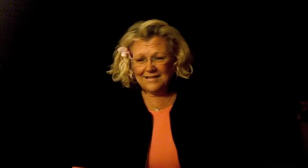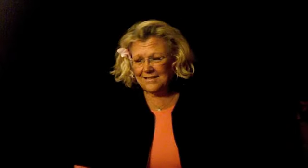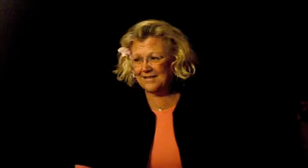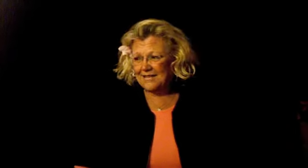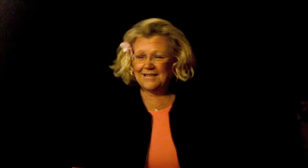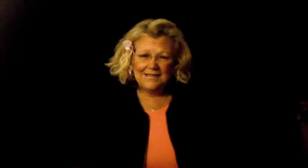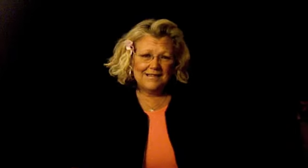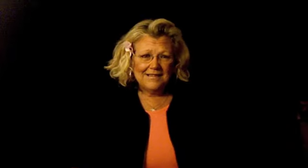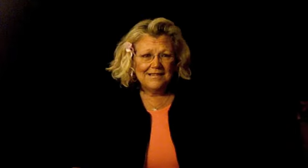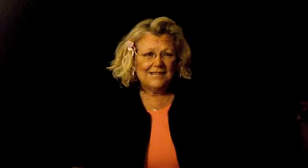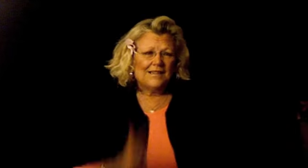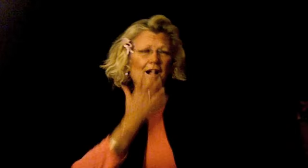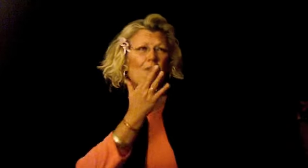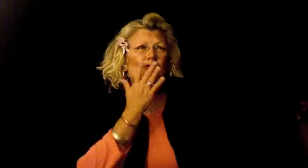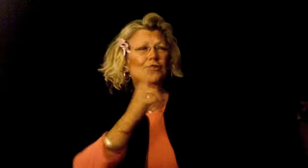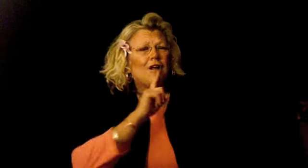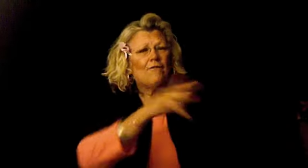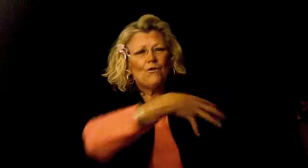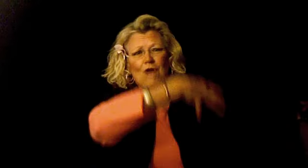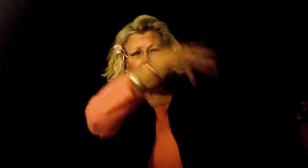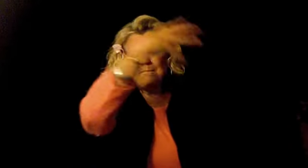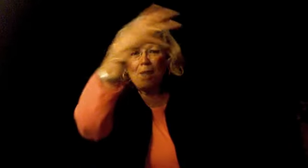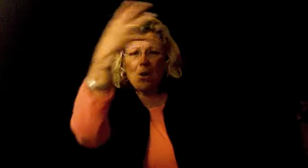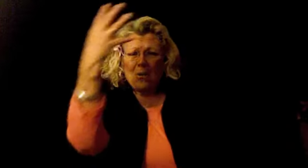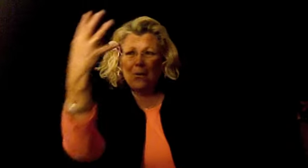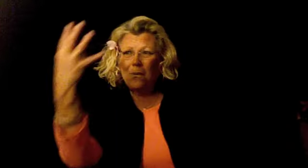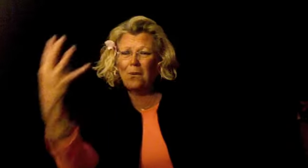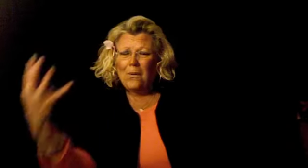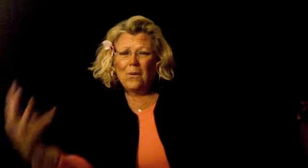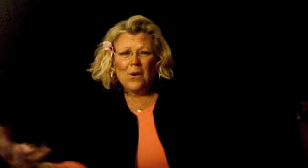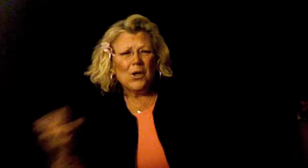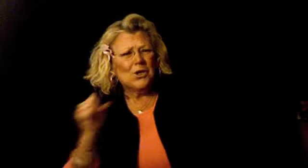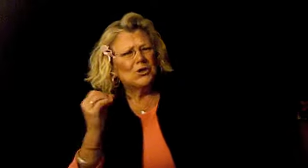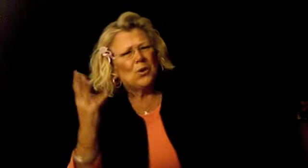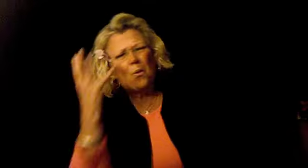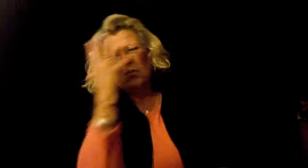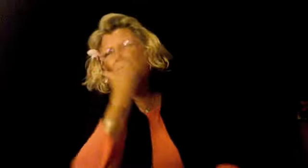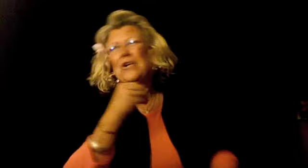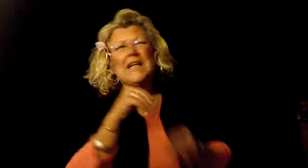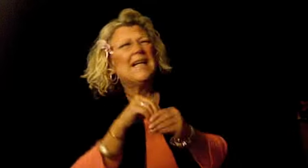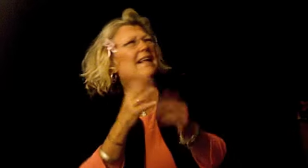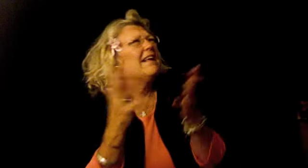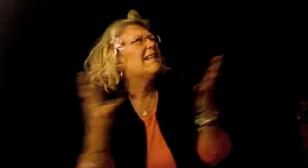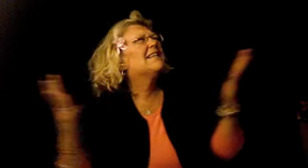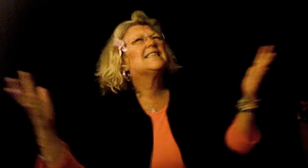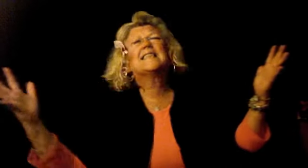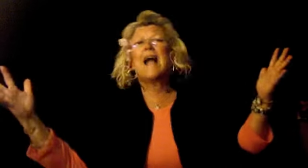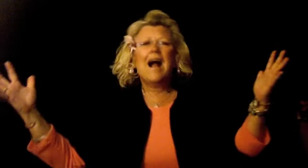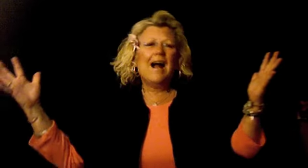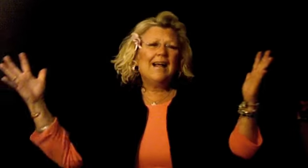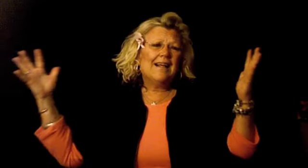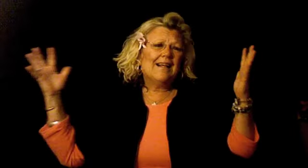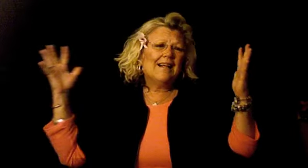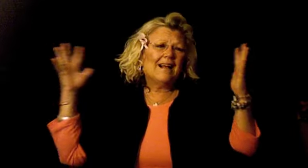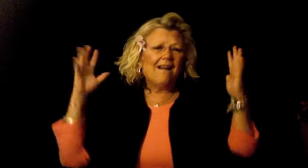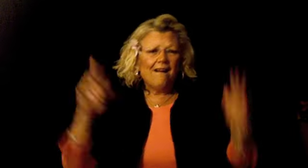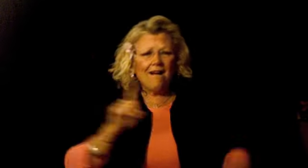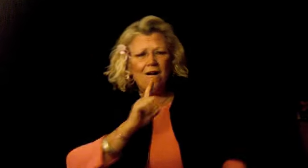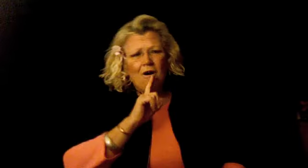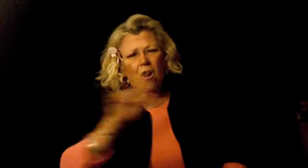The colors of the rainbow, so pretty in the sky, are